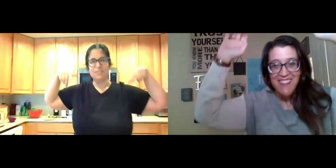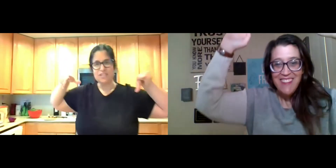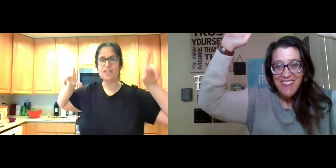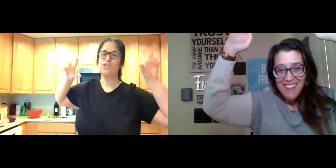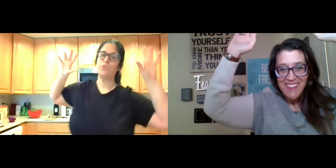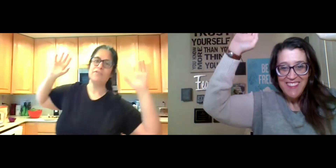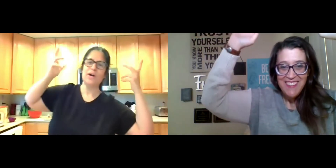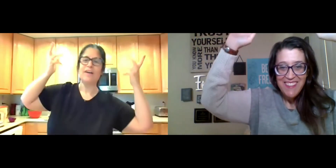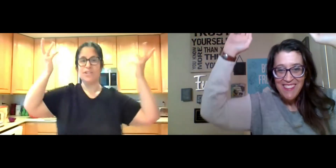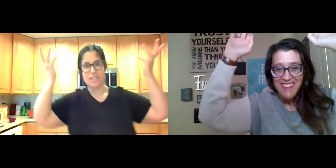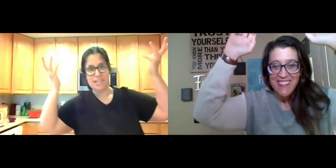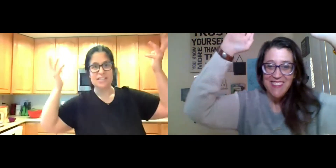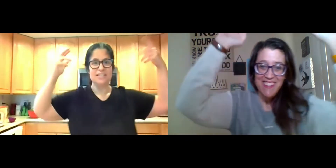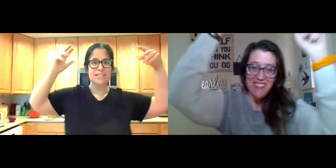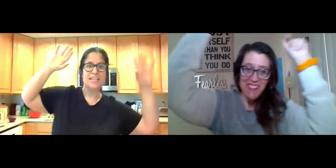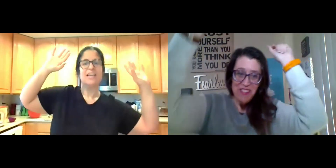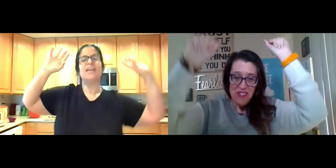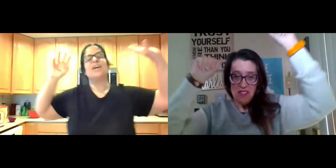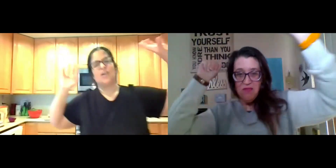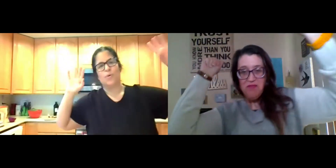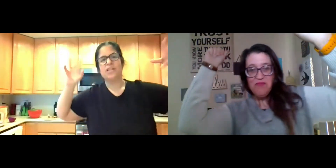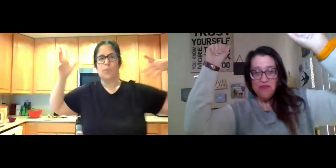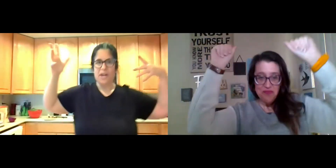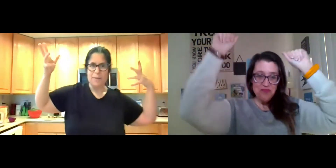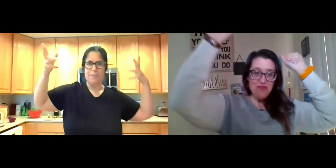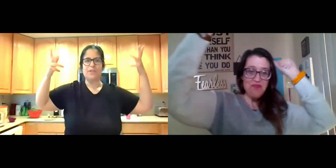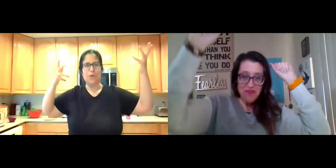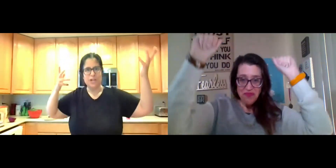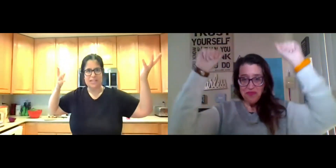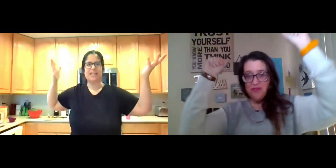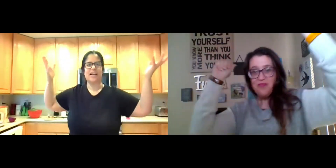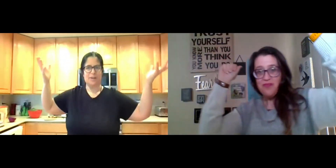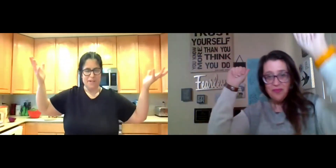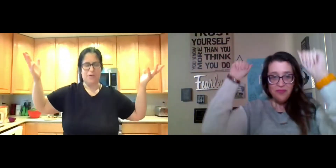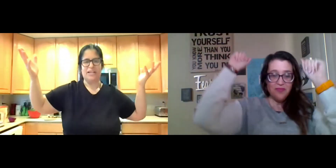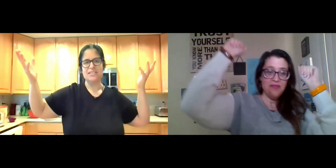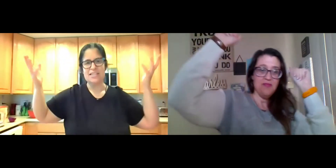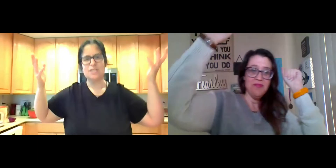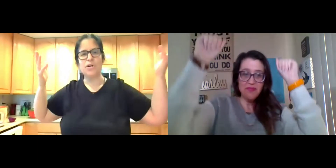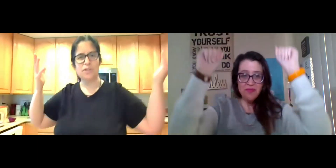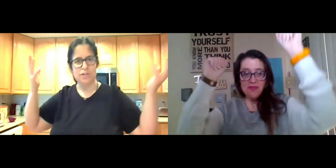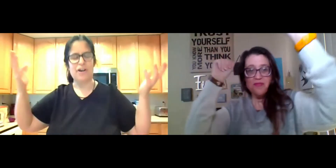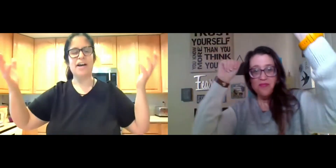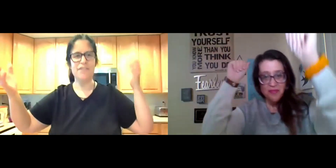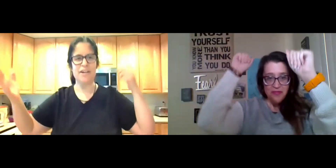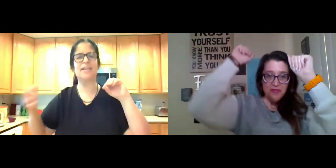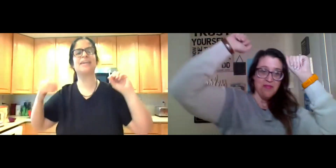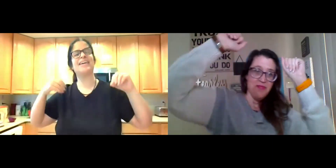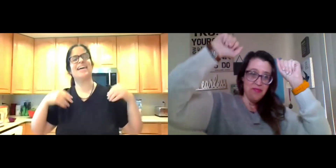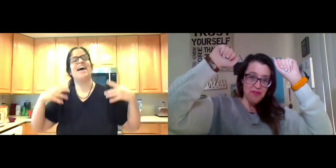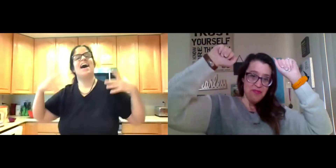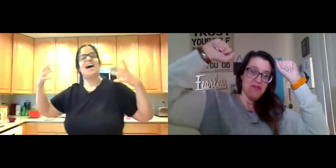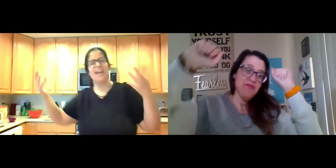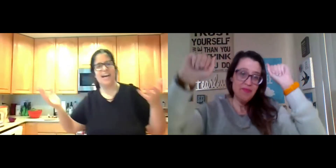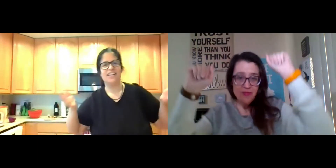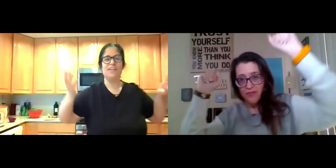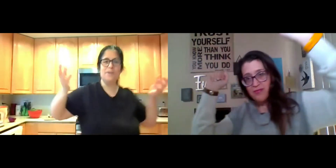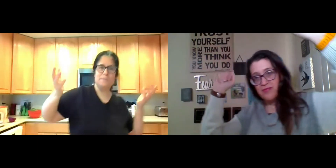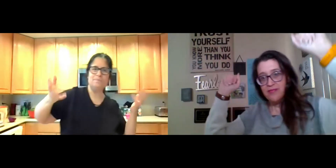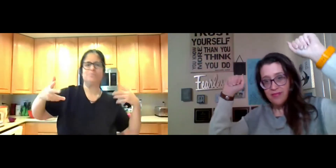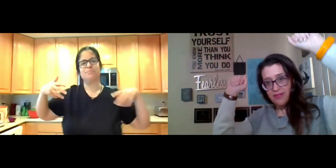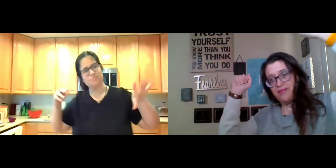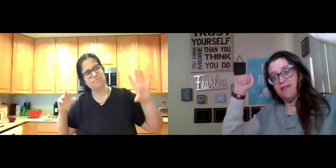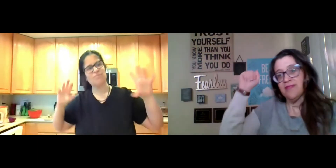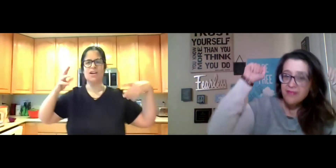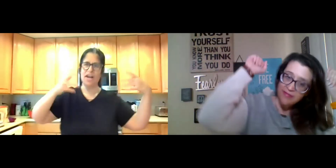And I have to tell you, if you have little kids, when they wake up in the morning, like I had my grandson this morning, he's five. I had